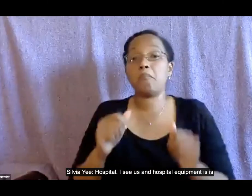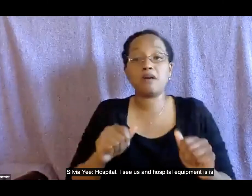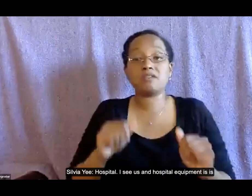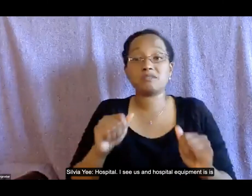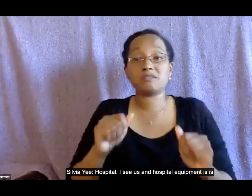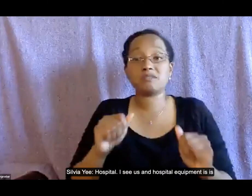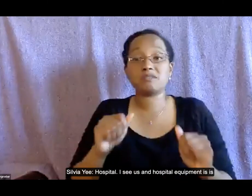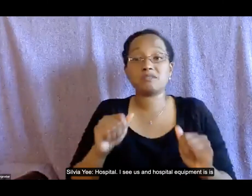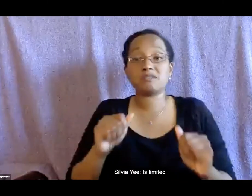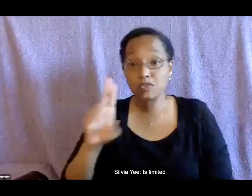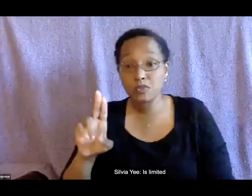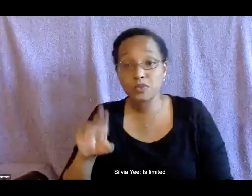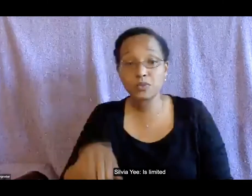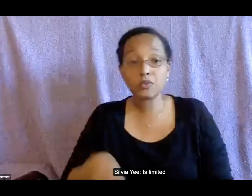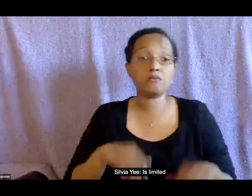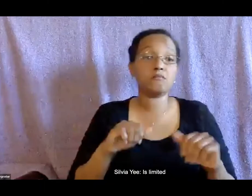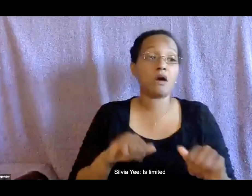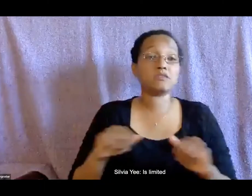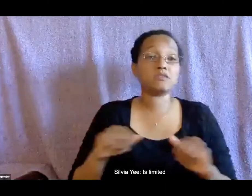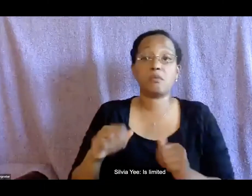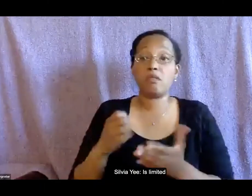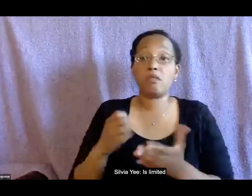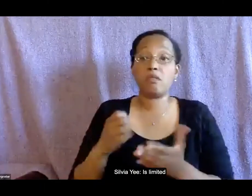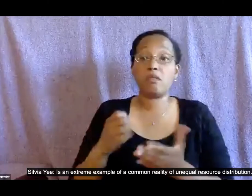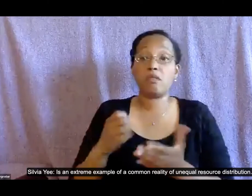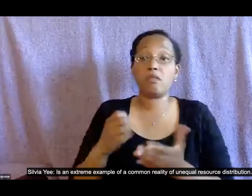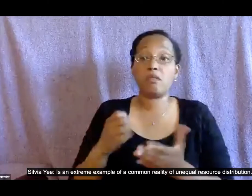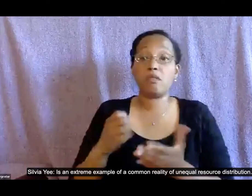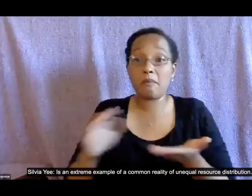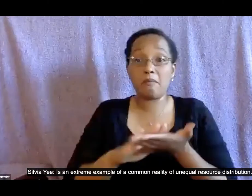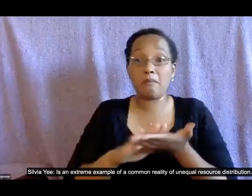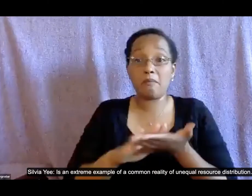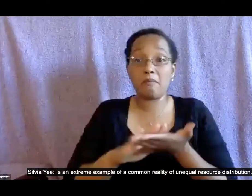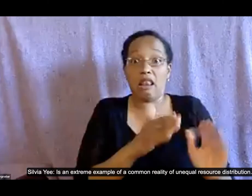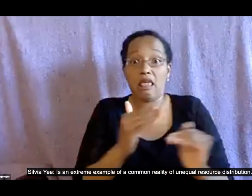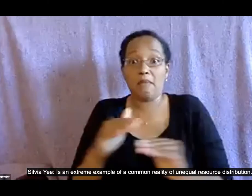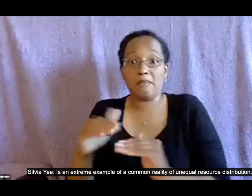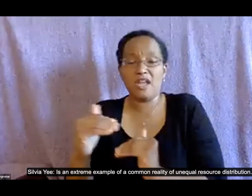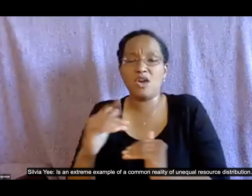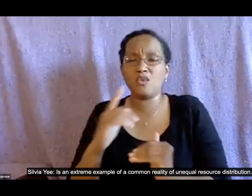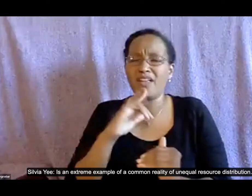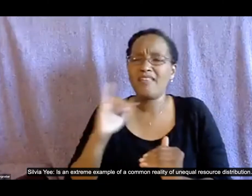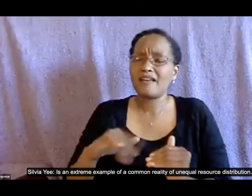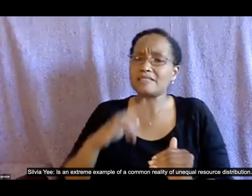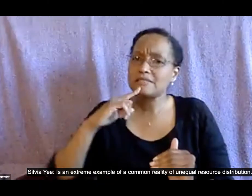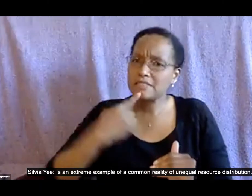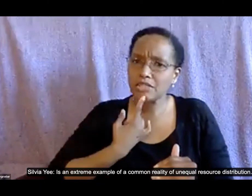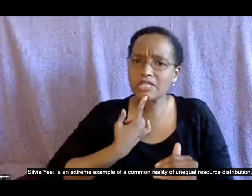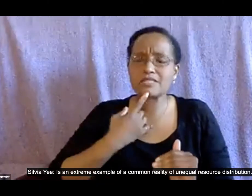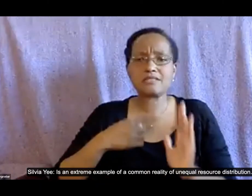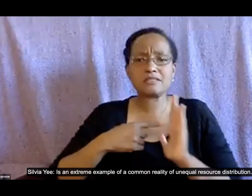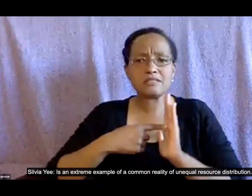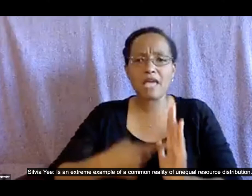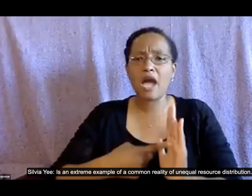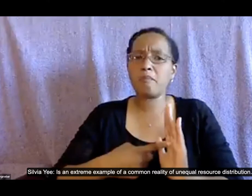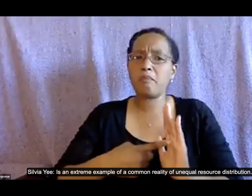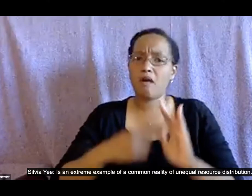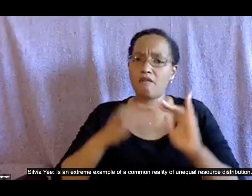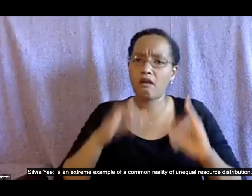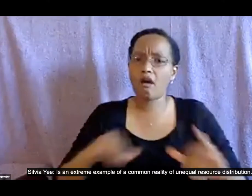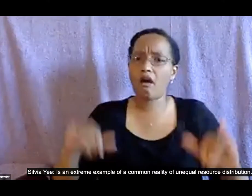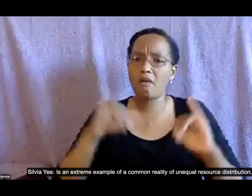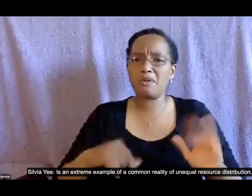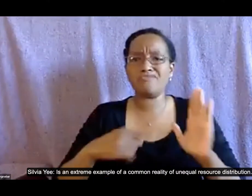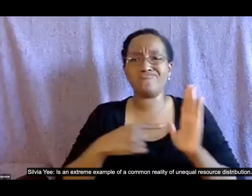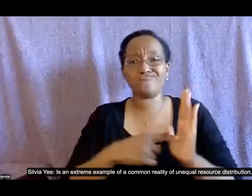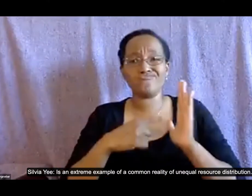is limited is an extreme example of a common reality of unequal resource distribution